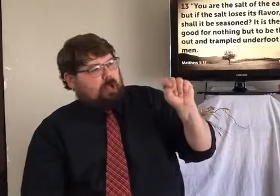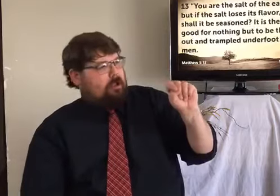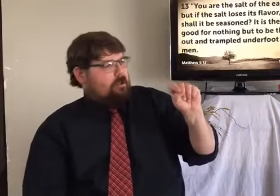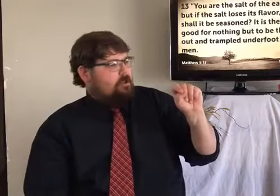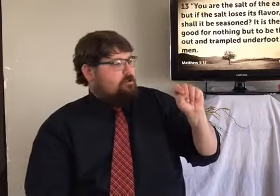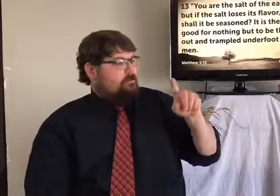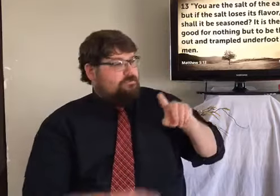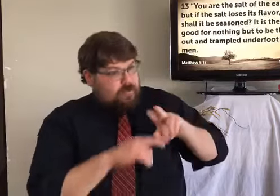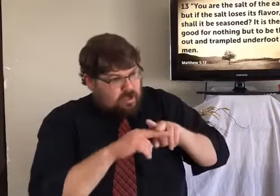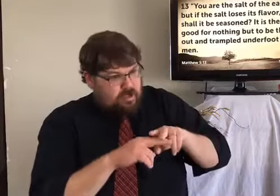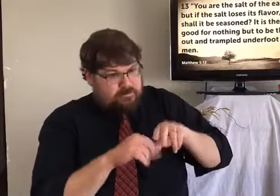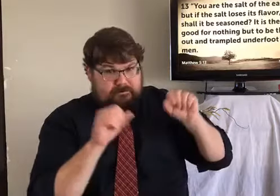That's what we have to think about.